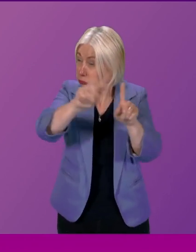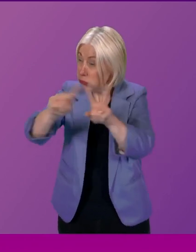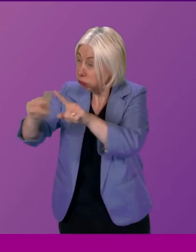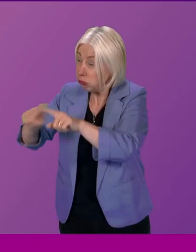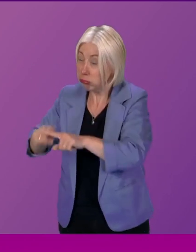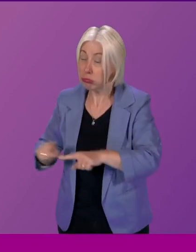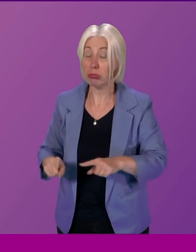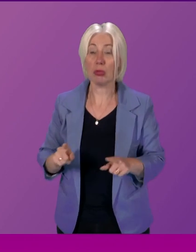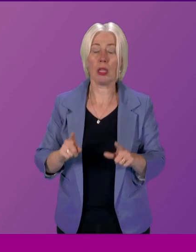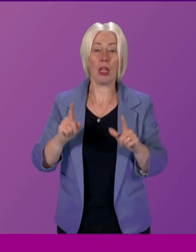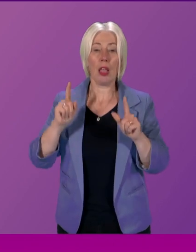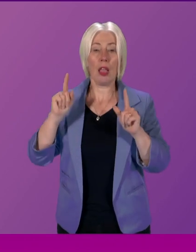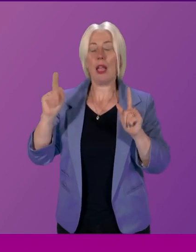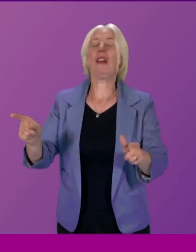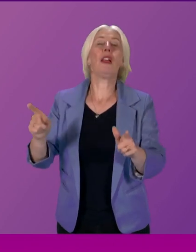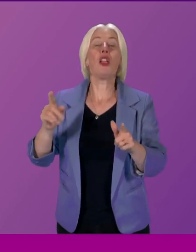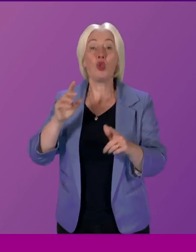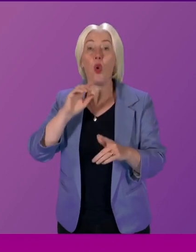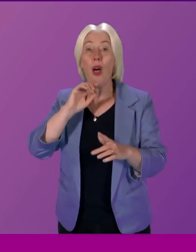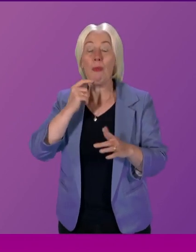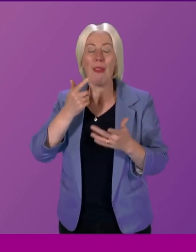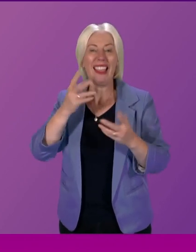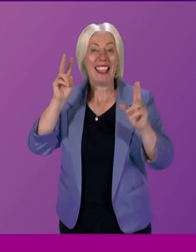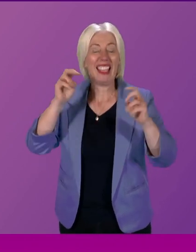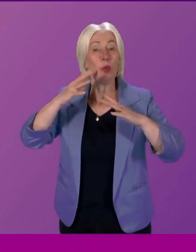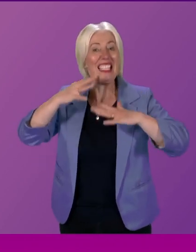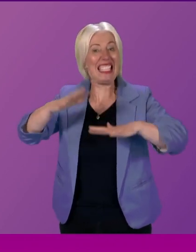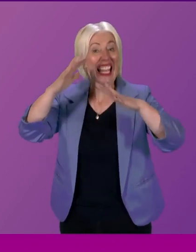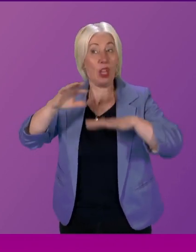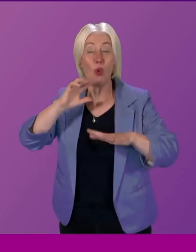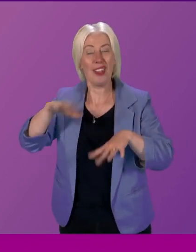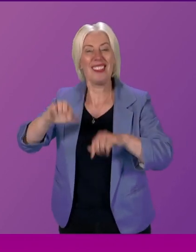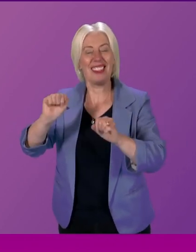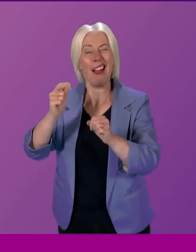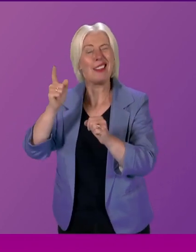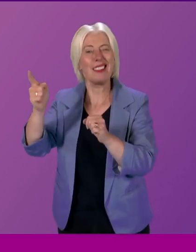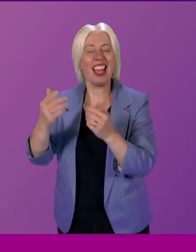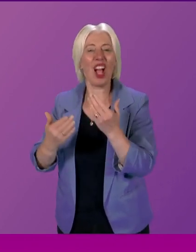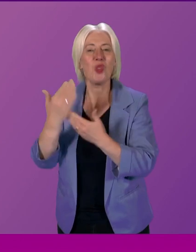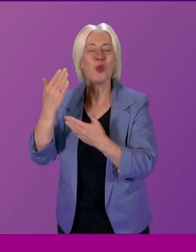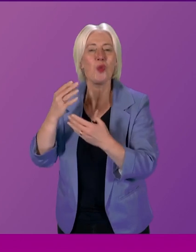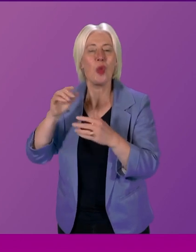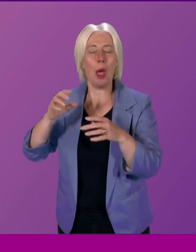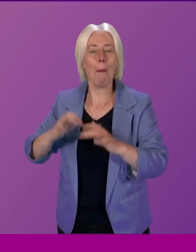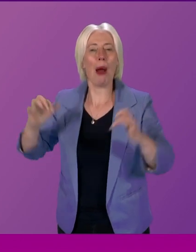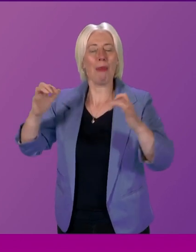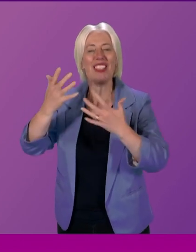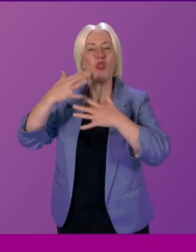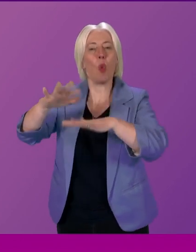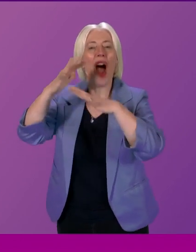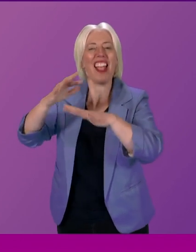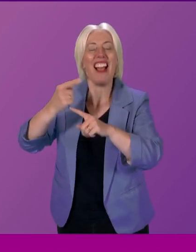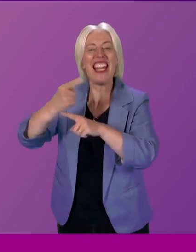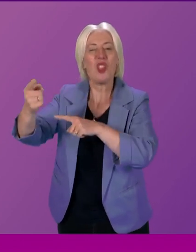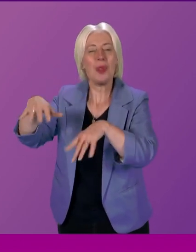up of the Scottish Parliament Choir next Wednesday on the 1st of November at 1pm in committee room two don't miss it go some way but